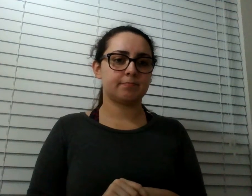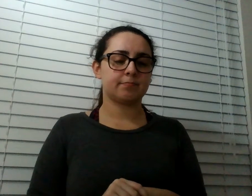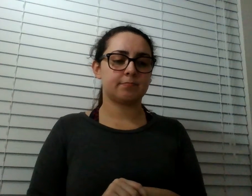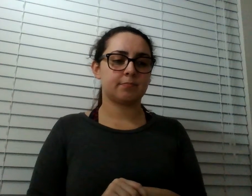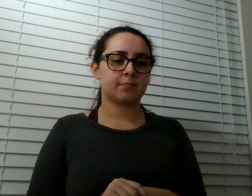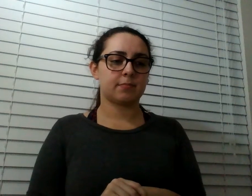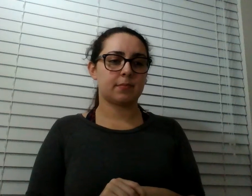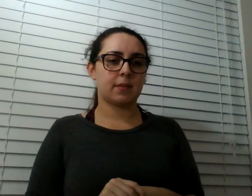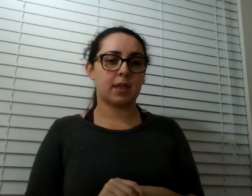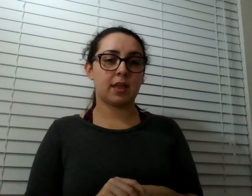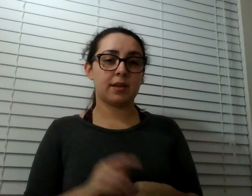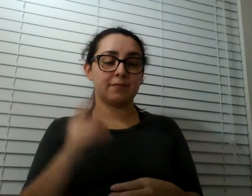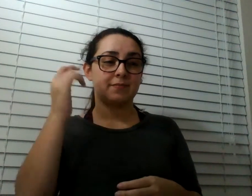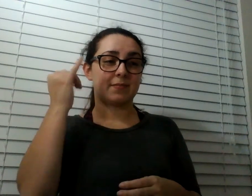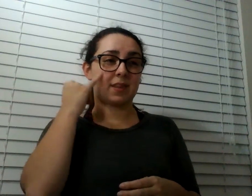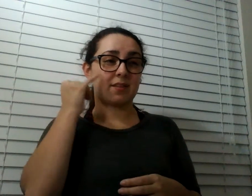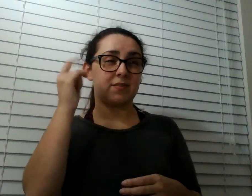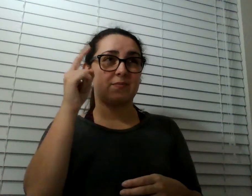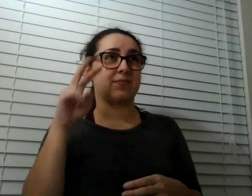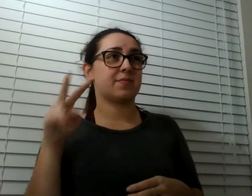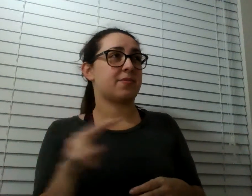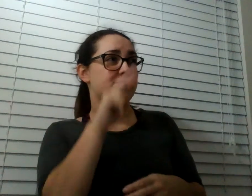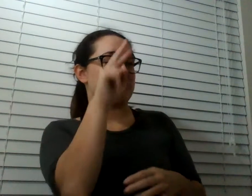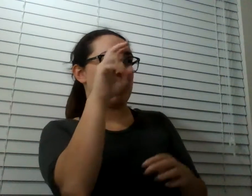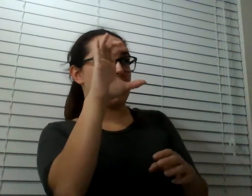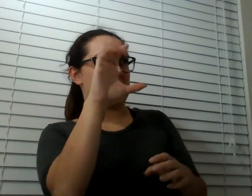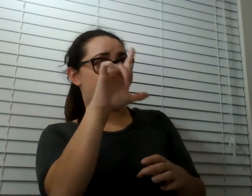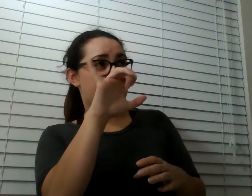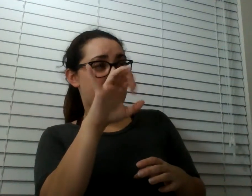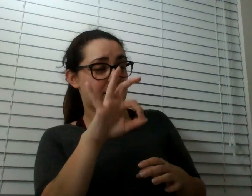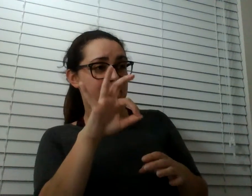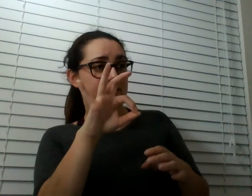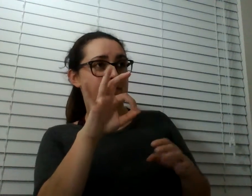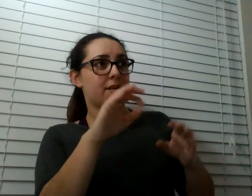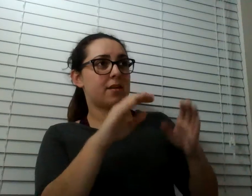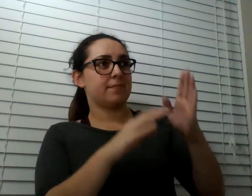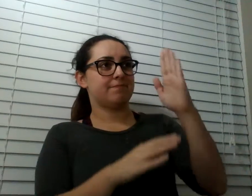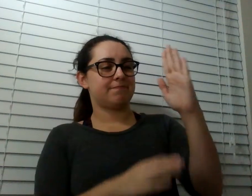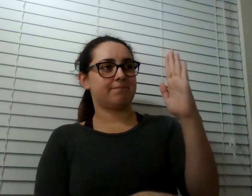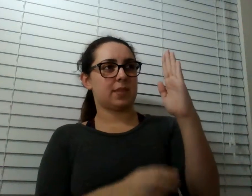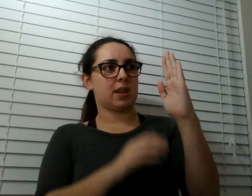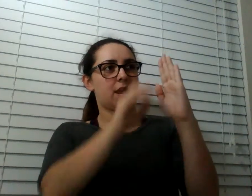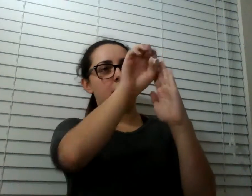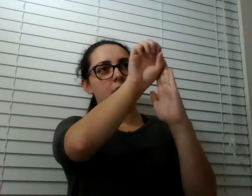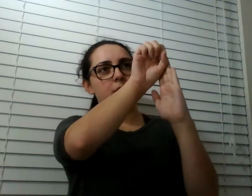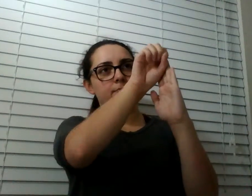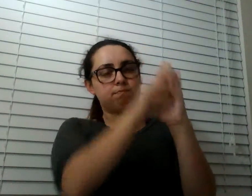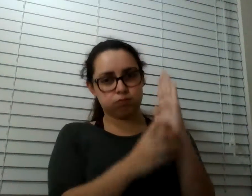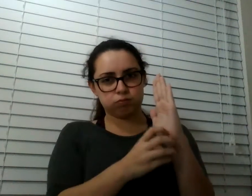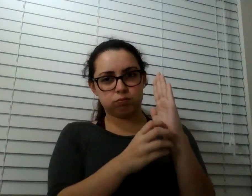sliced off. This whole thing broke off. The entire cliff face had fallen off